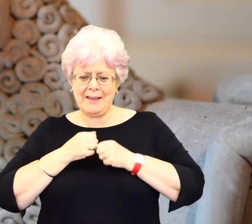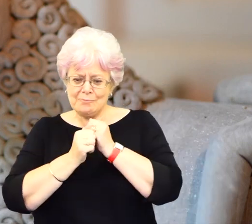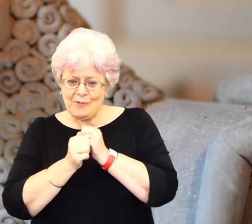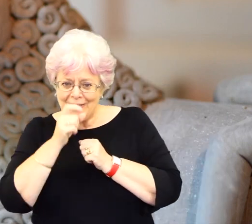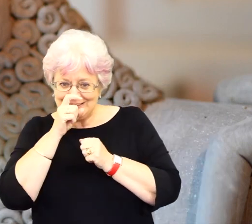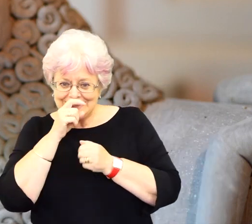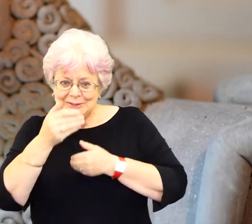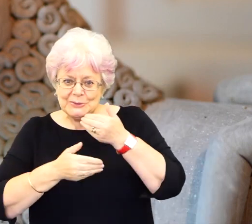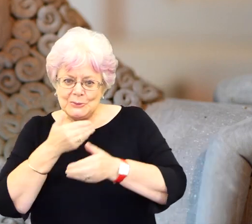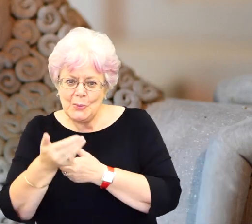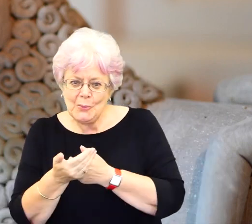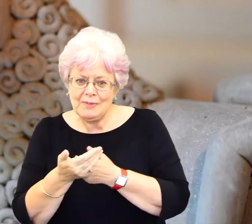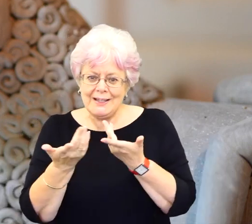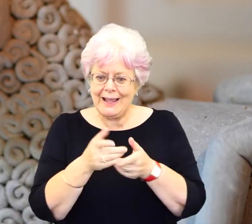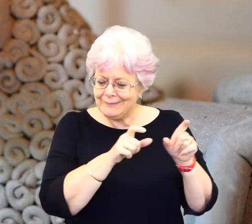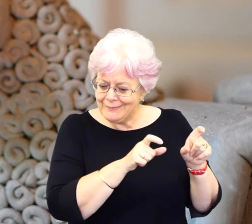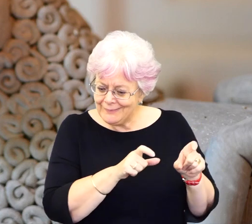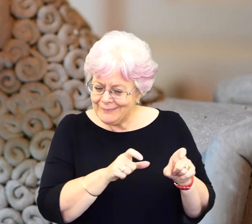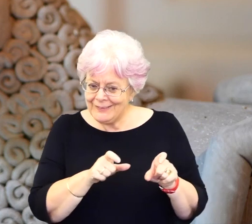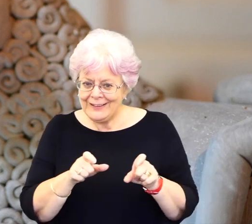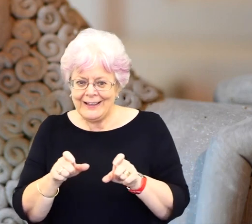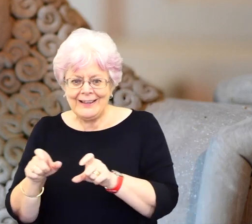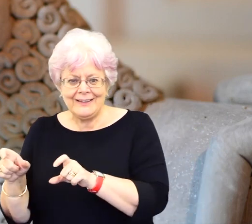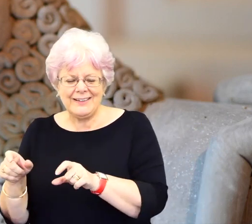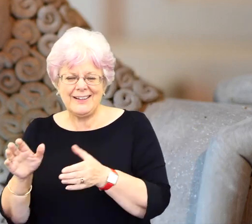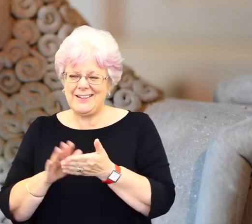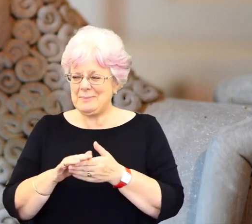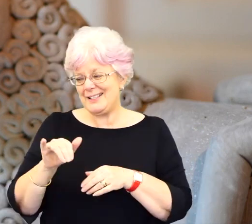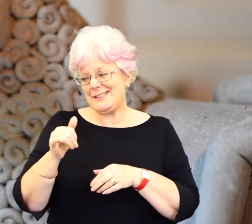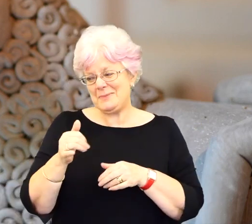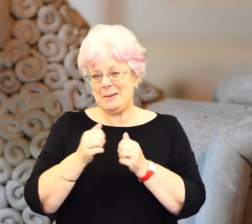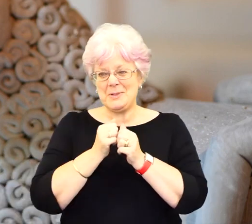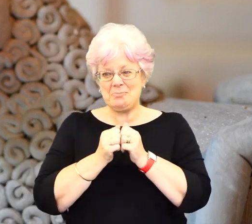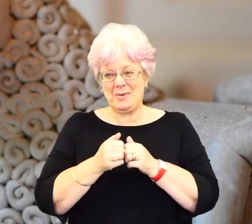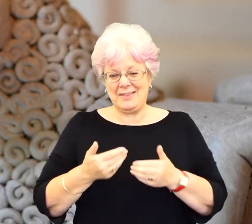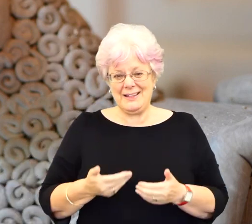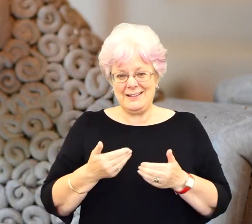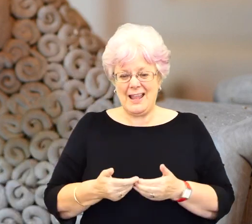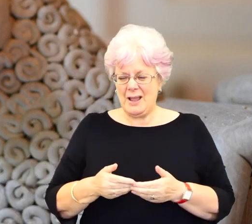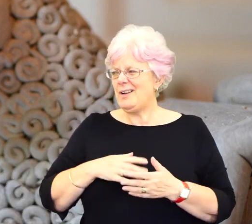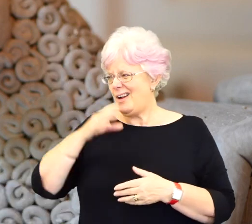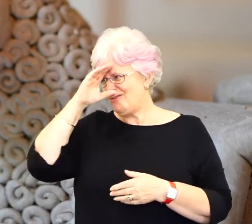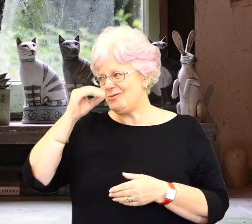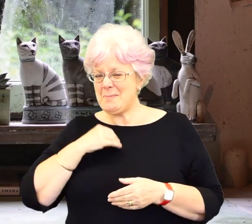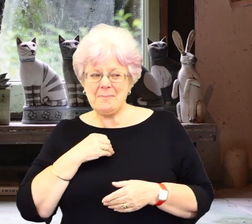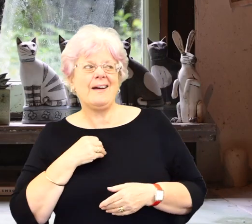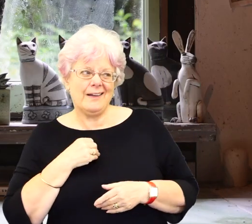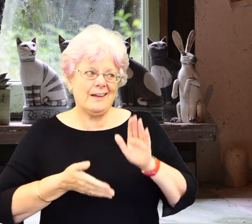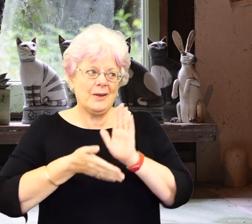telling my brother or sister the story, and, and carrying on in their heads, their story, because sometimes now my brother even now tells the story that when he was young, he went to